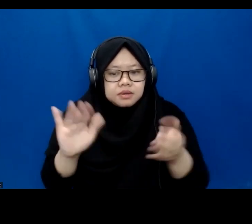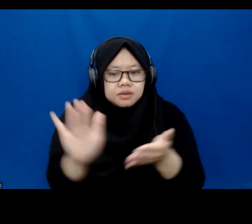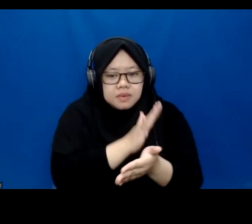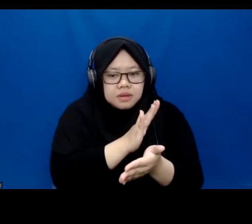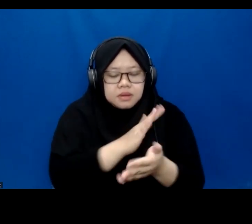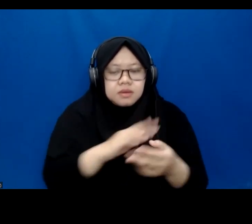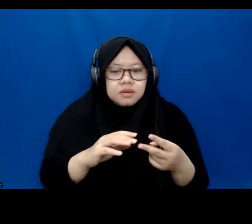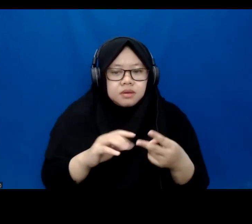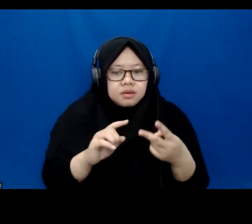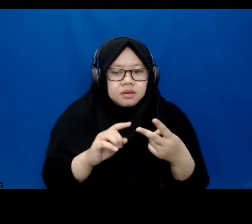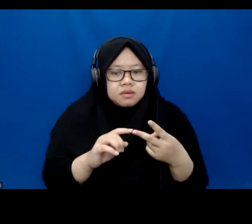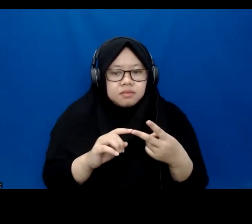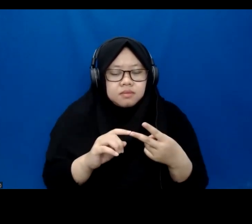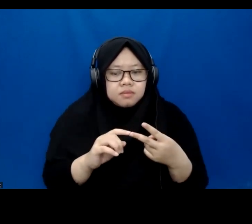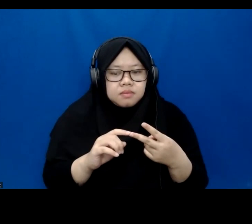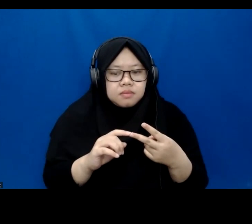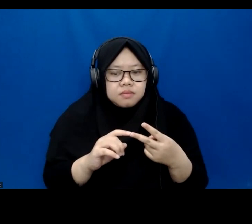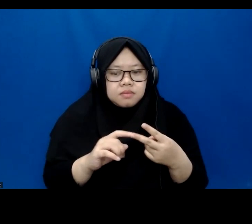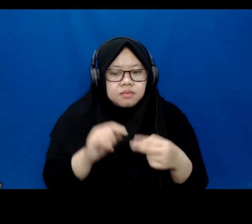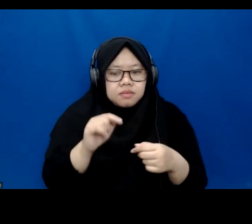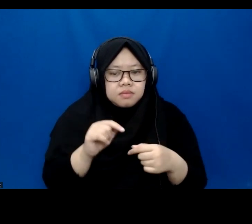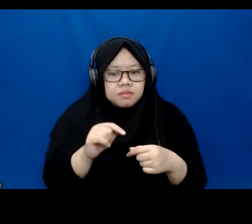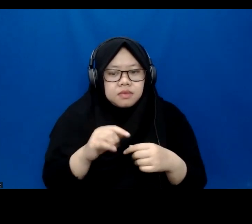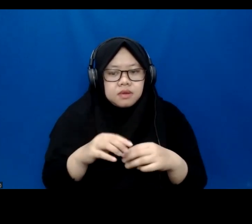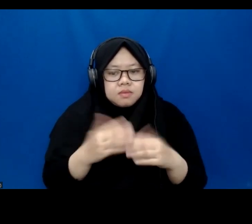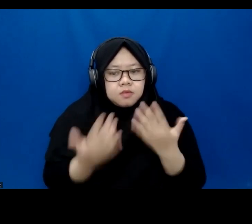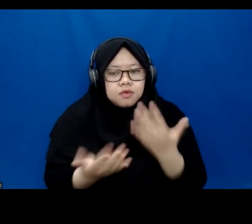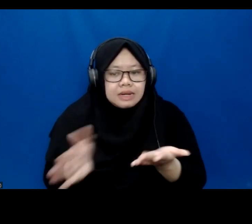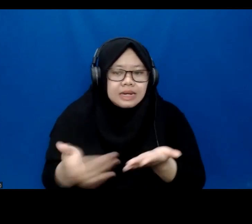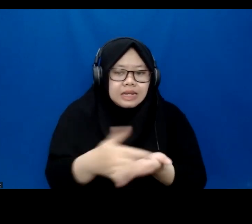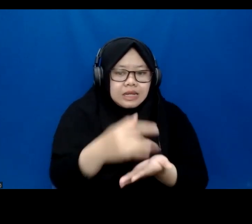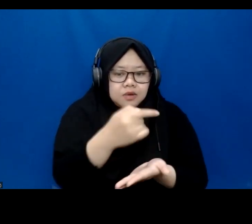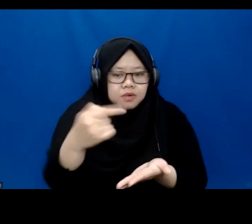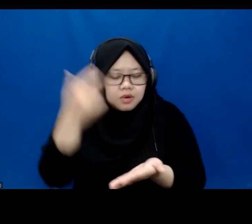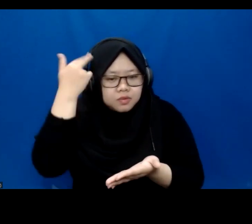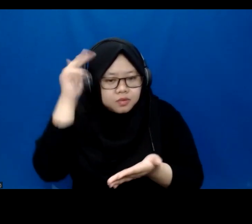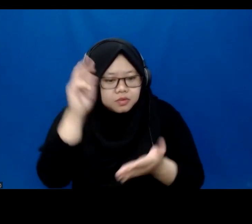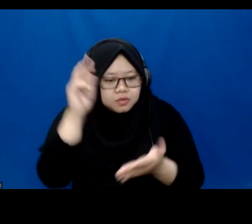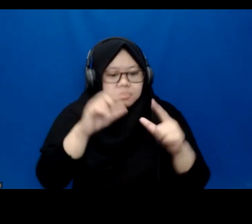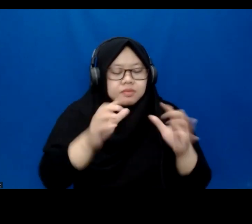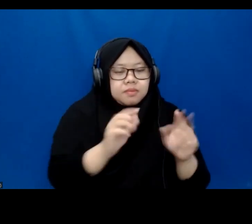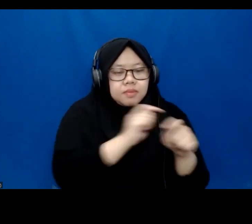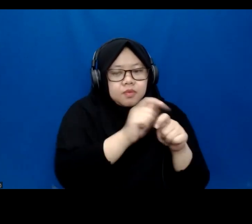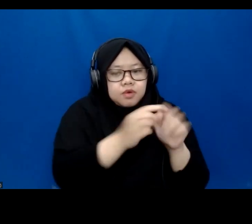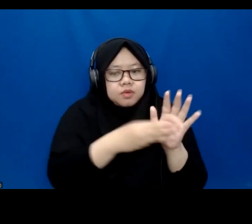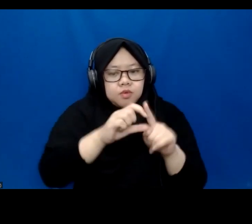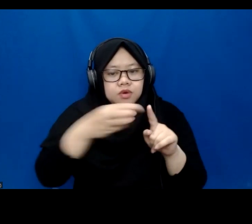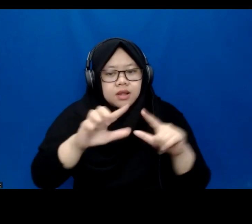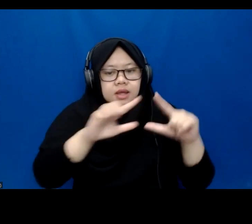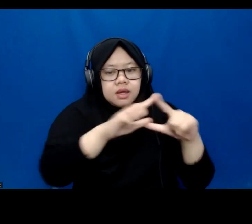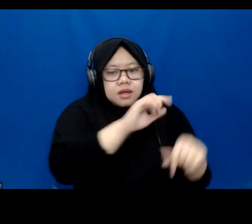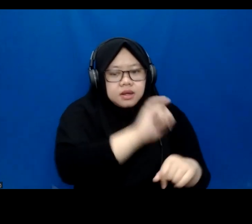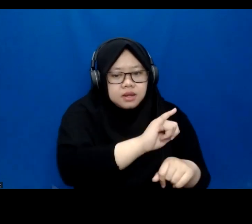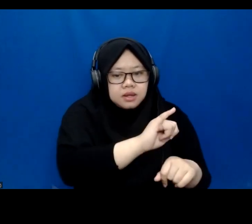the second is the huge lack of the data to develop AI models to be smarter and help